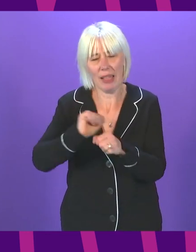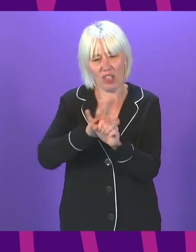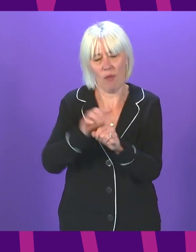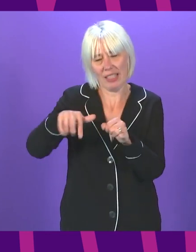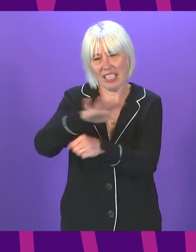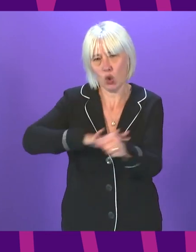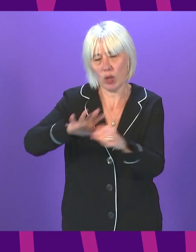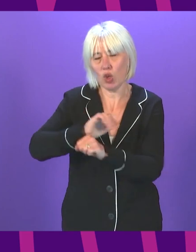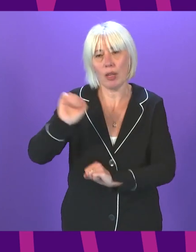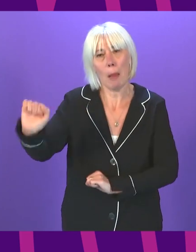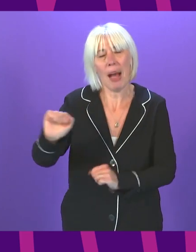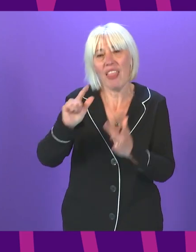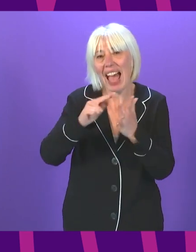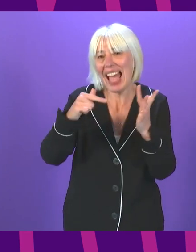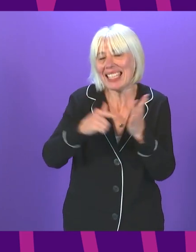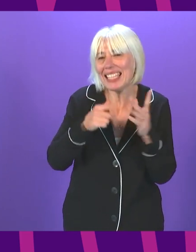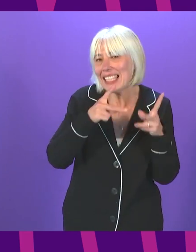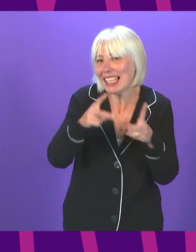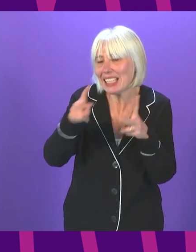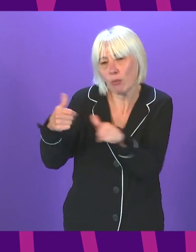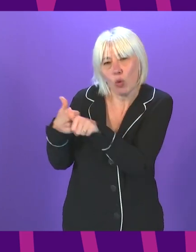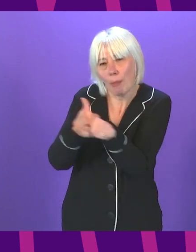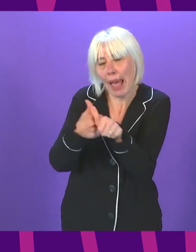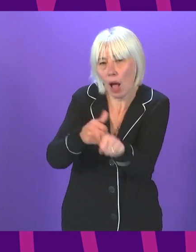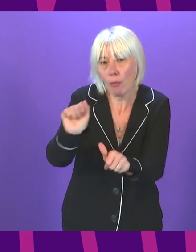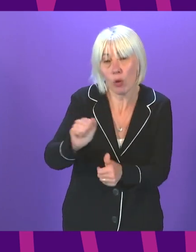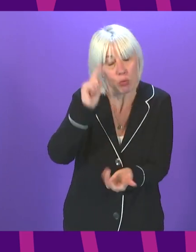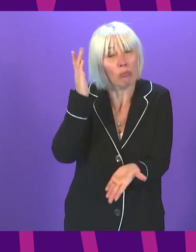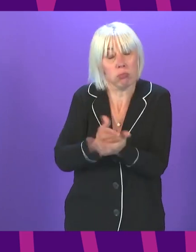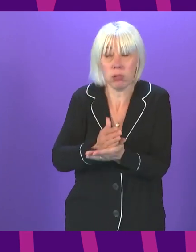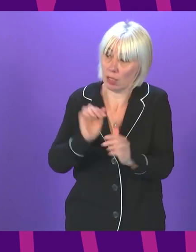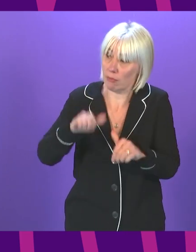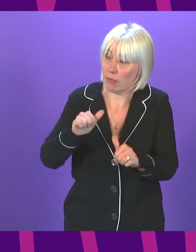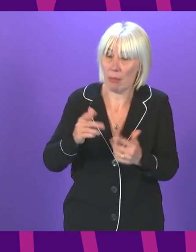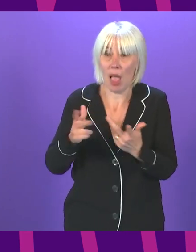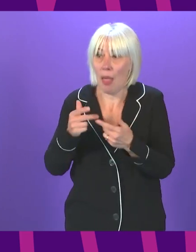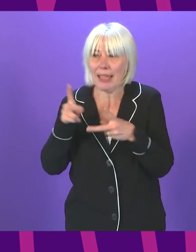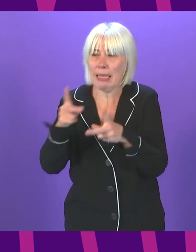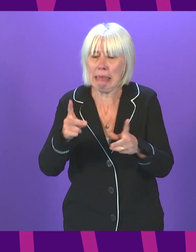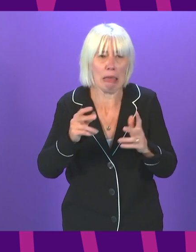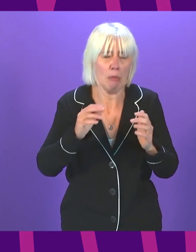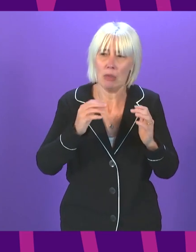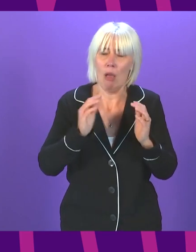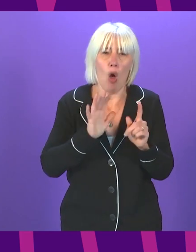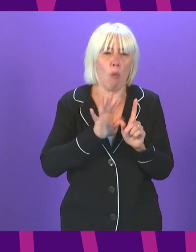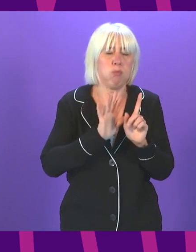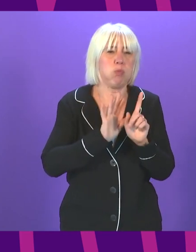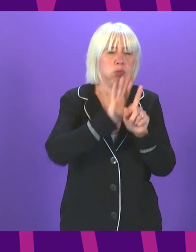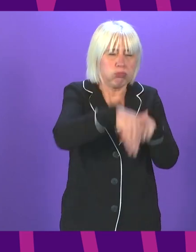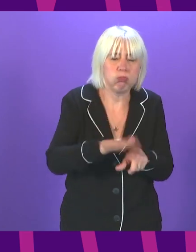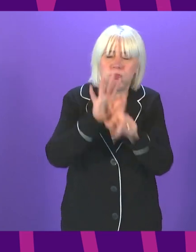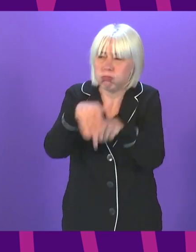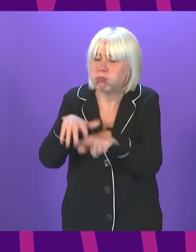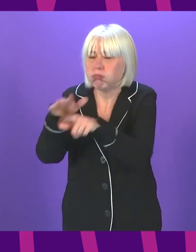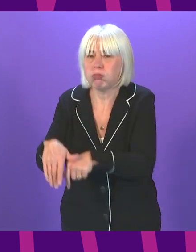Minister, does she have faith in the IT systems that will back this up, considering that systems are creaking everywhere else? Can she tell Parliament if this measure will be